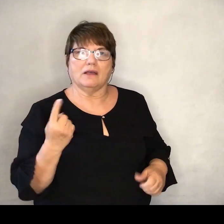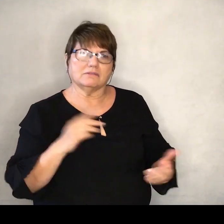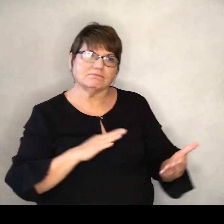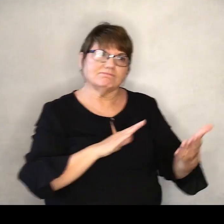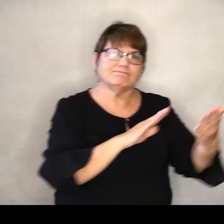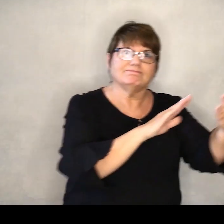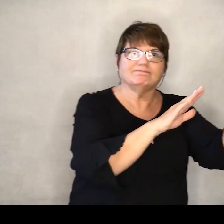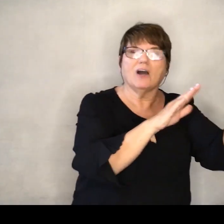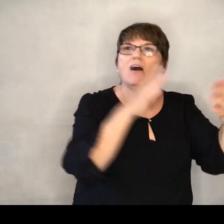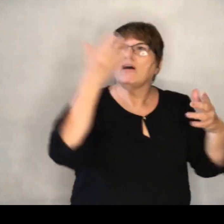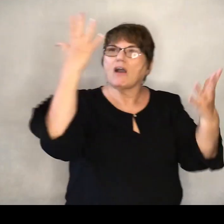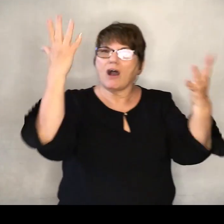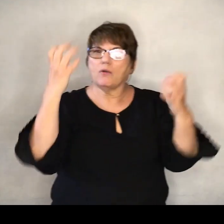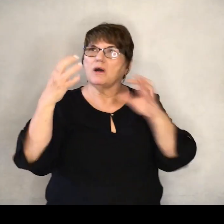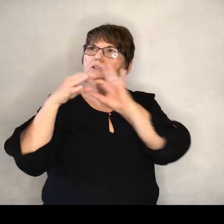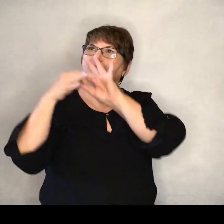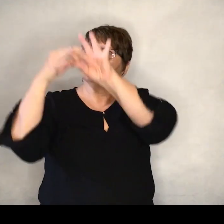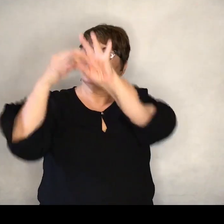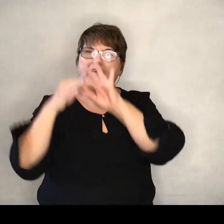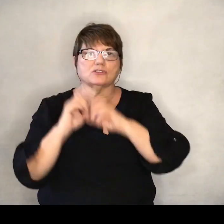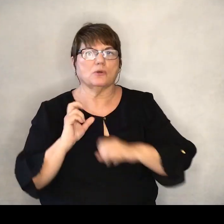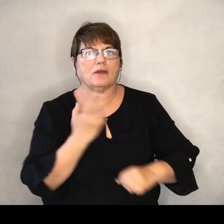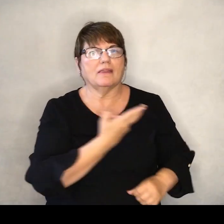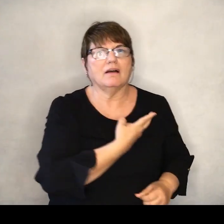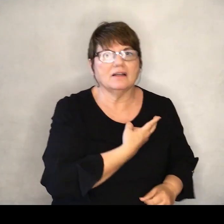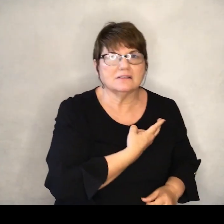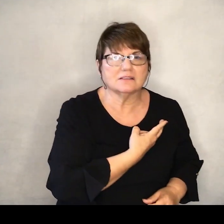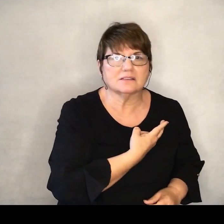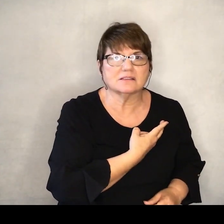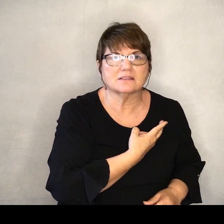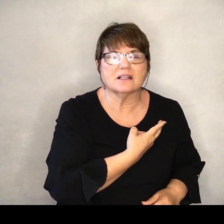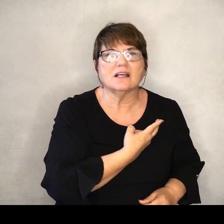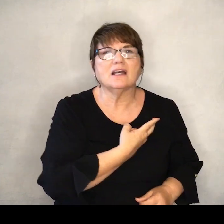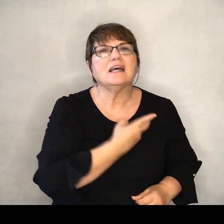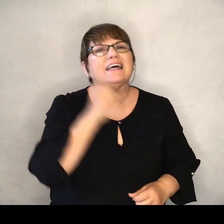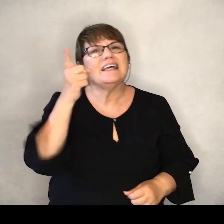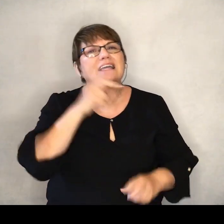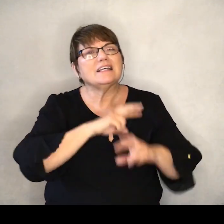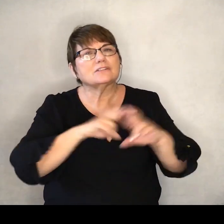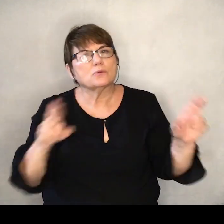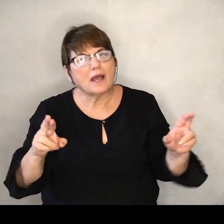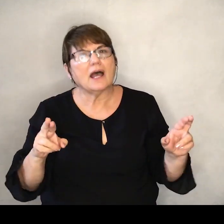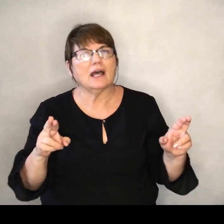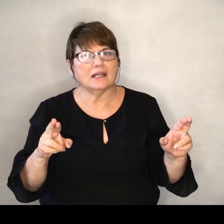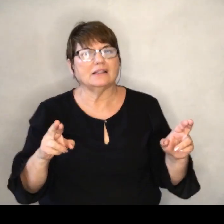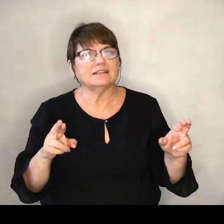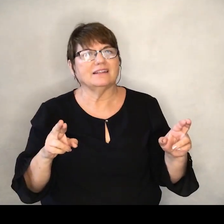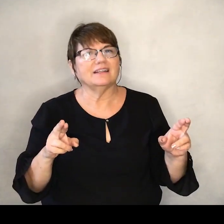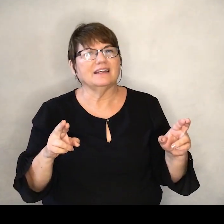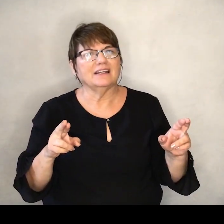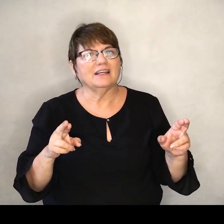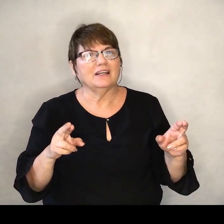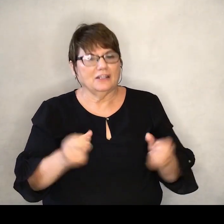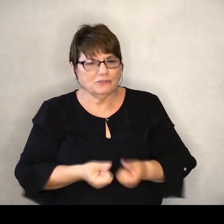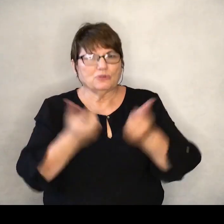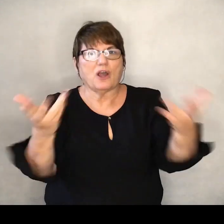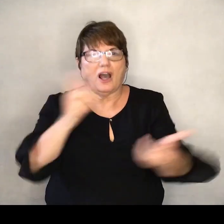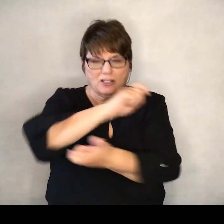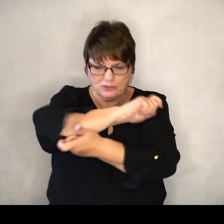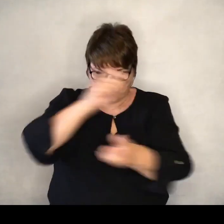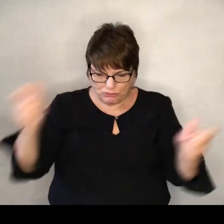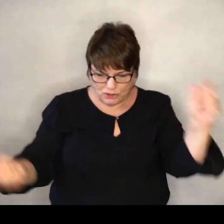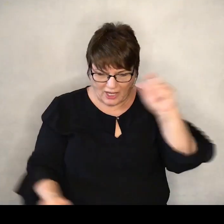God wants a relationship with us. And he's ready to bring about transformational